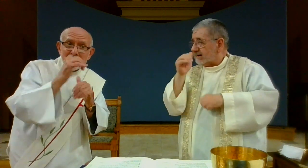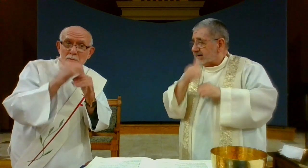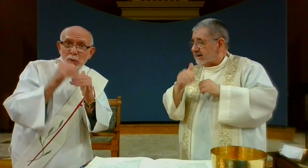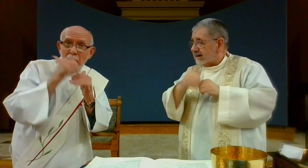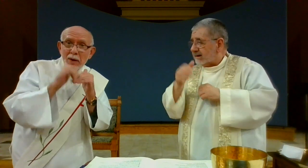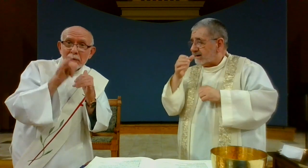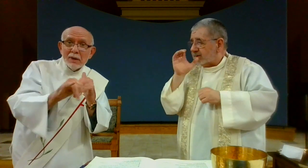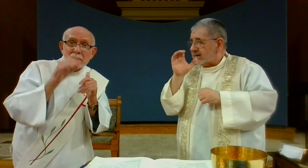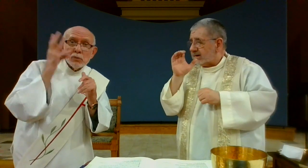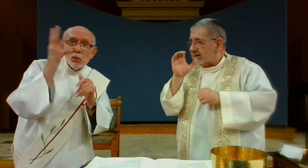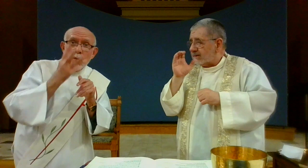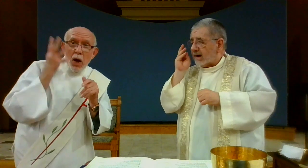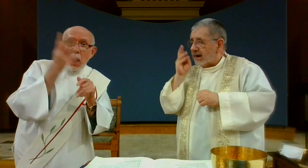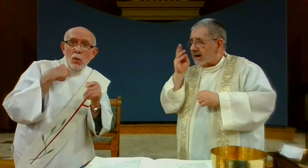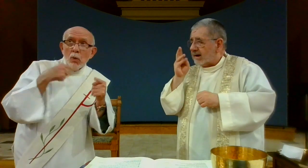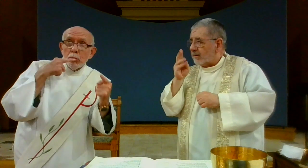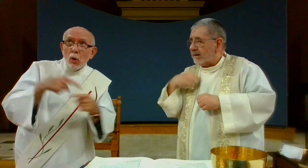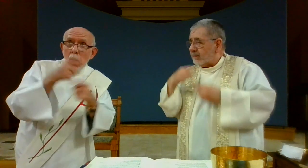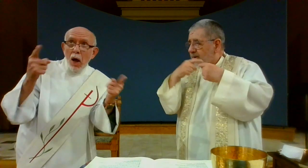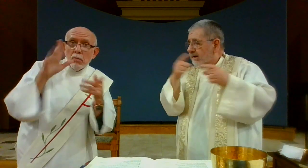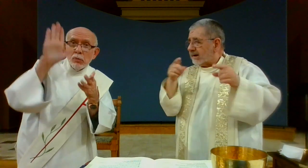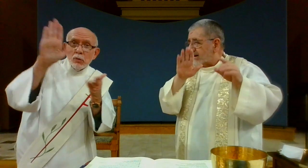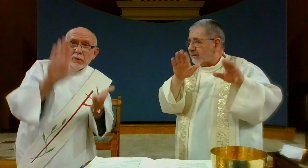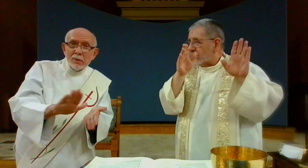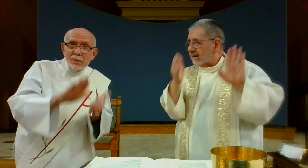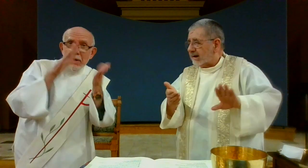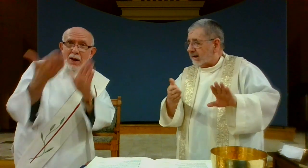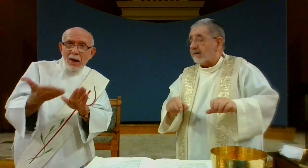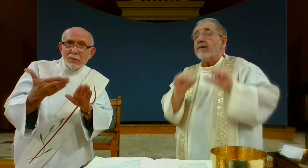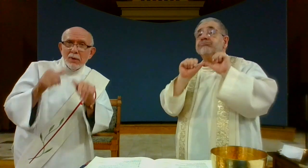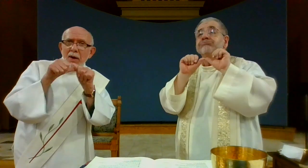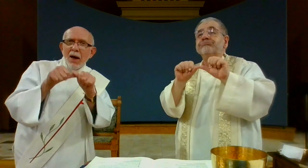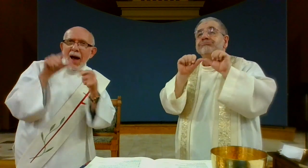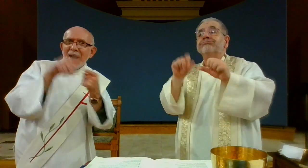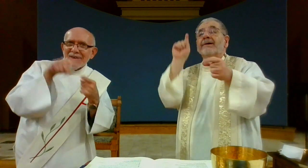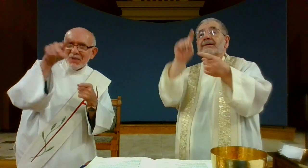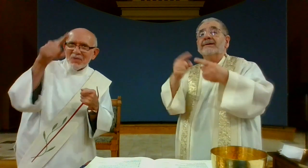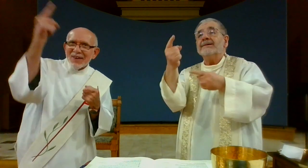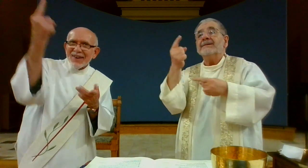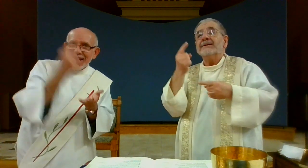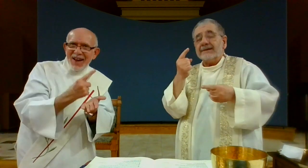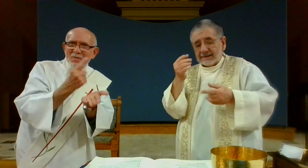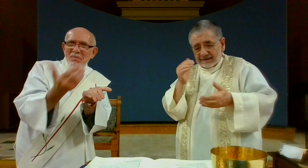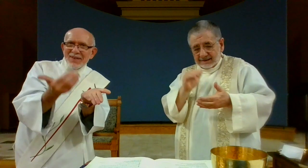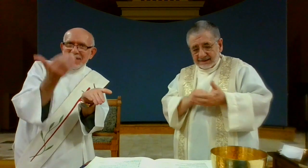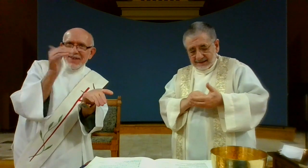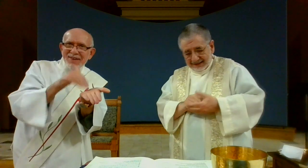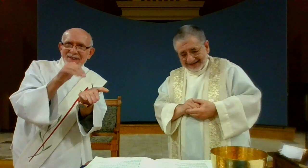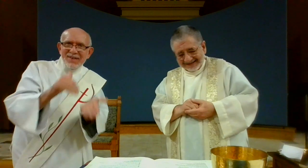When we eat this bread, and drink this cup, we proclaim your death, O Lord, until you come